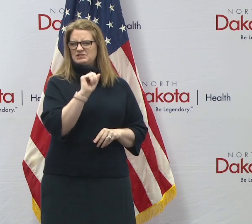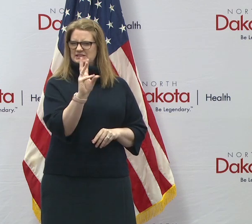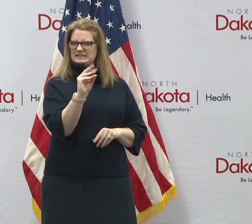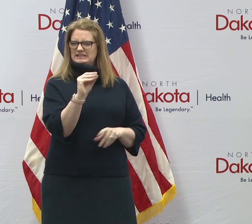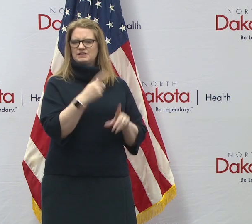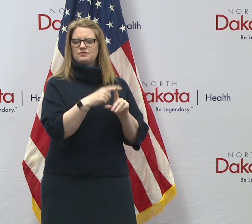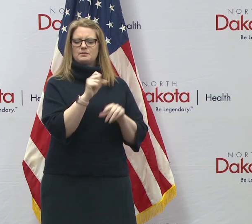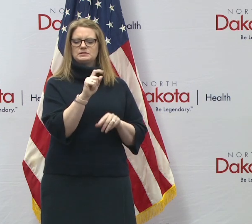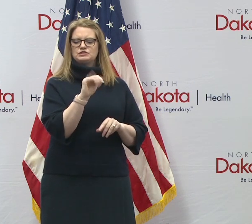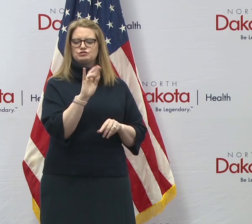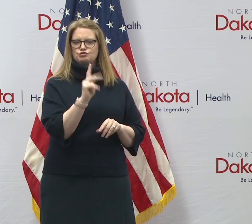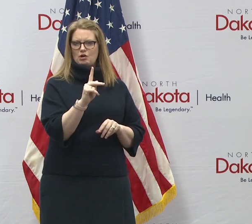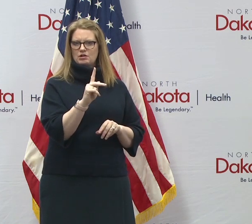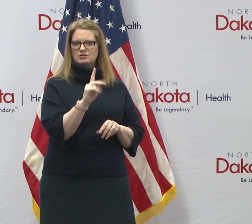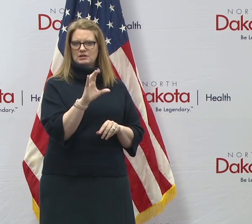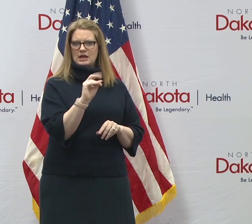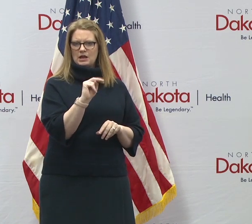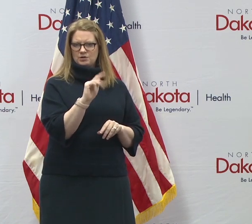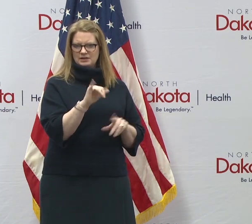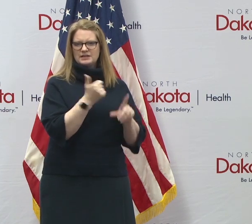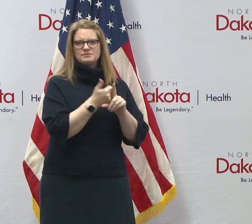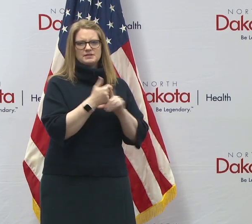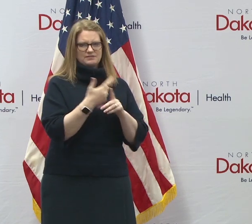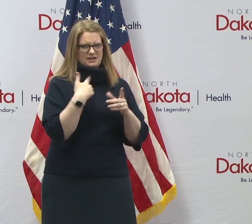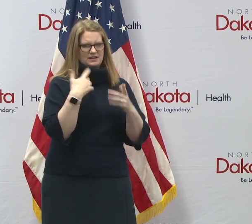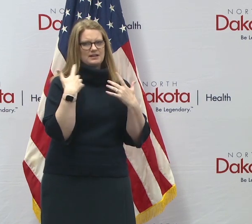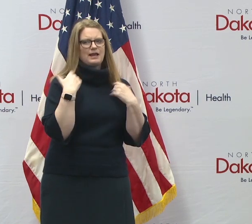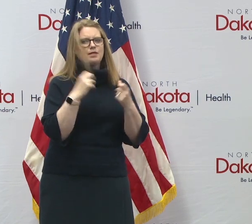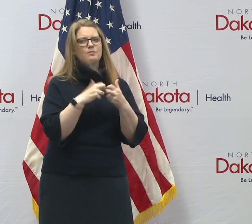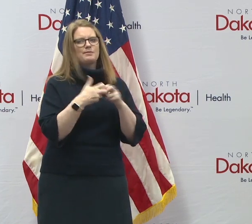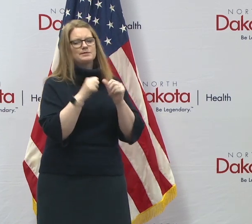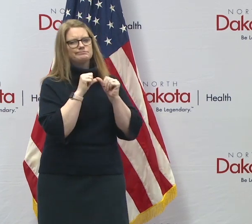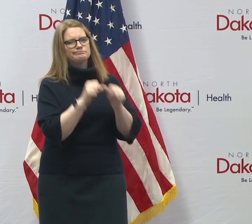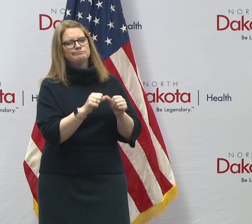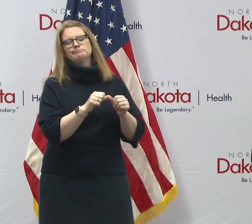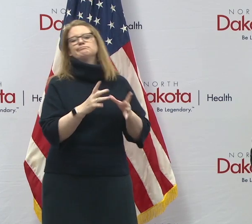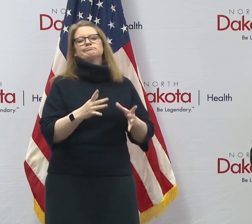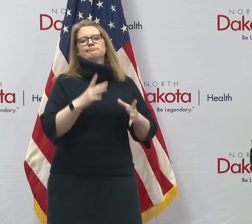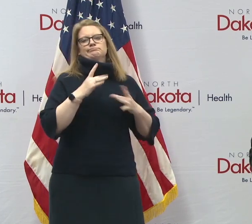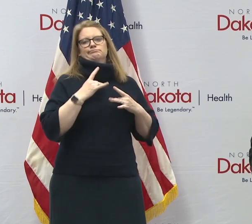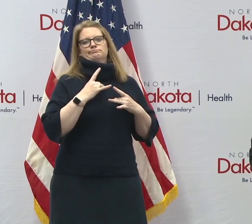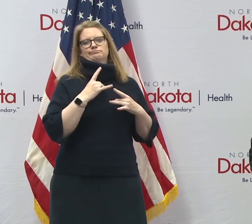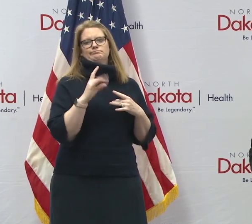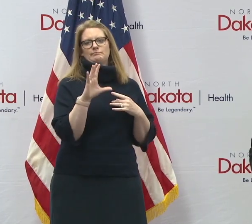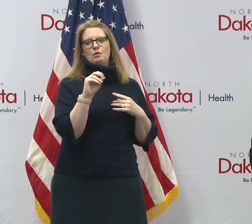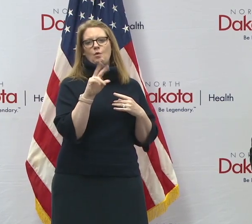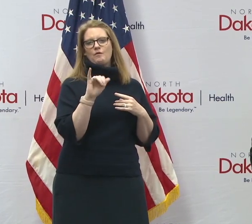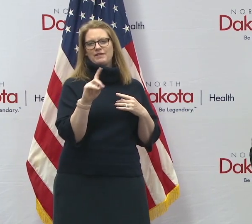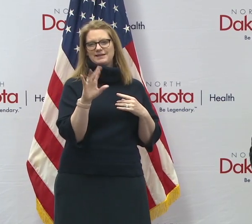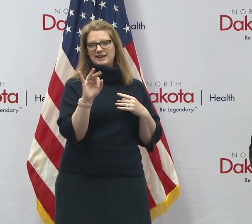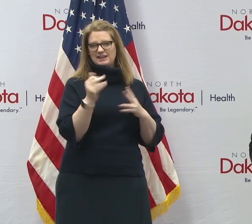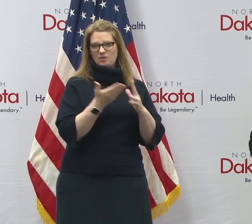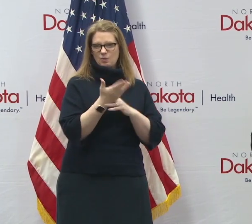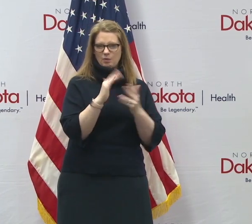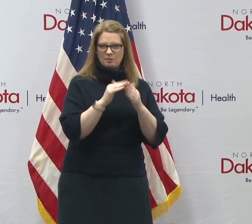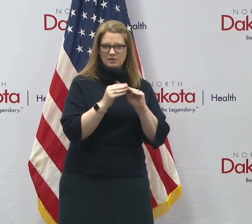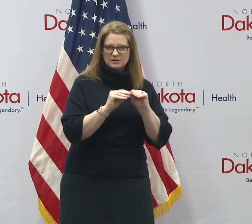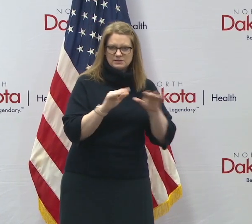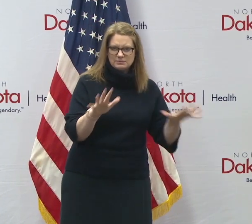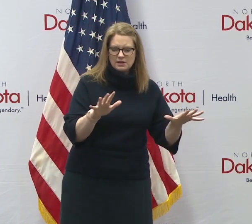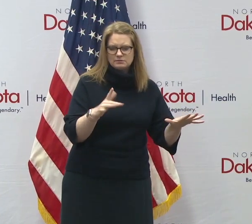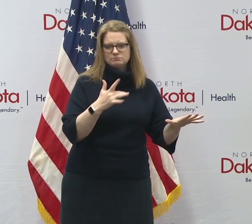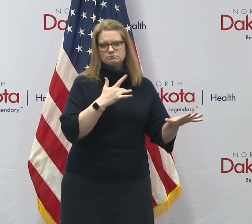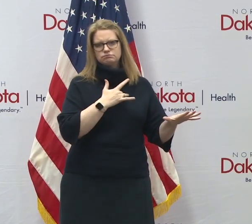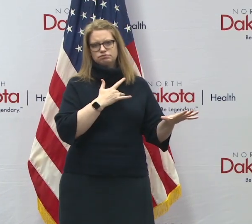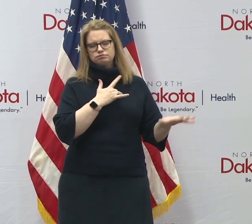County. He did have underlying health conditions, acquired COVID-19 through community spread, and our hearts and prayers of